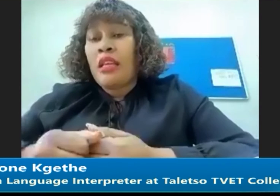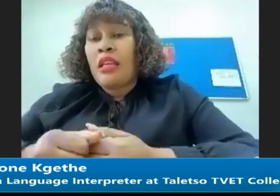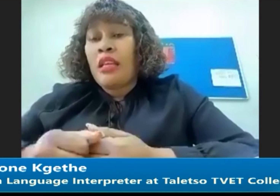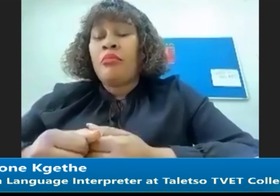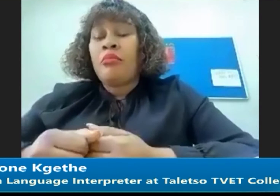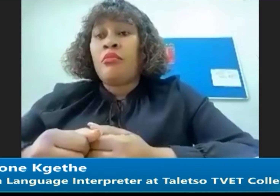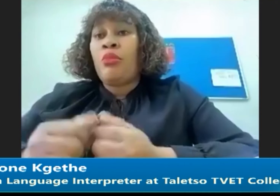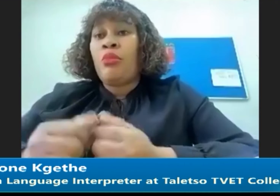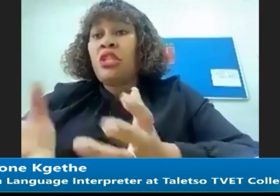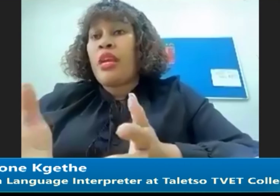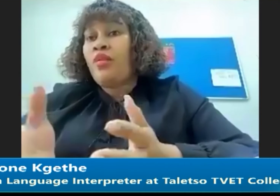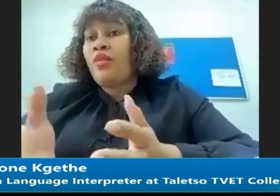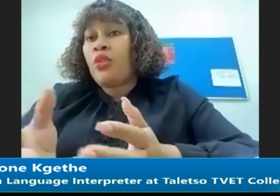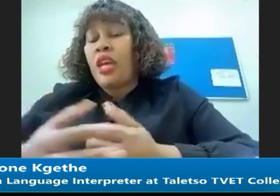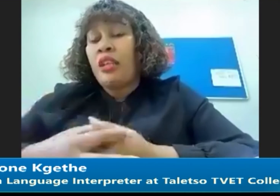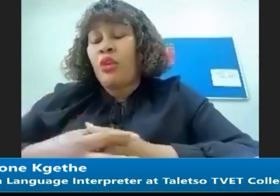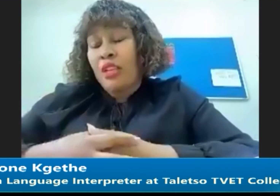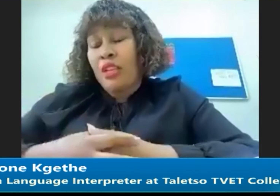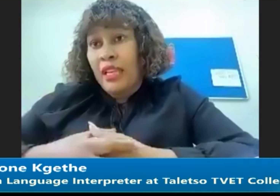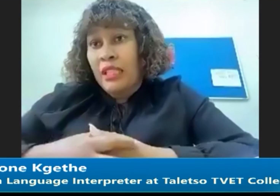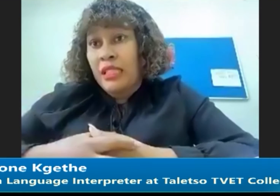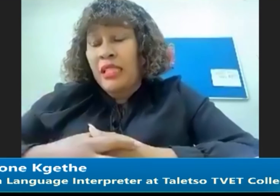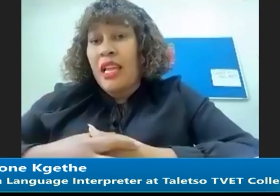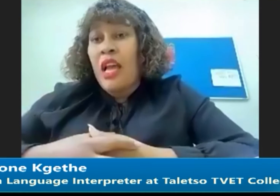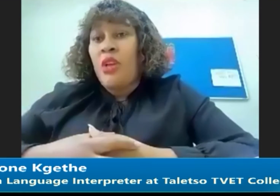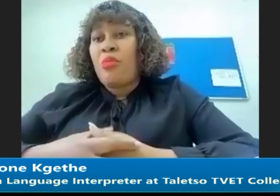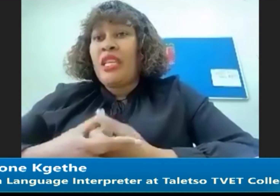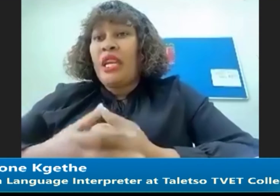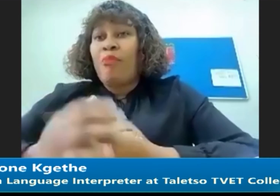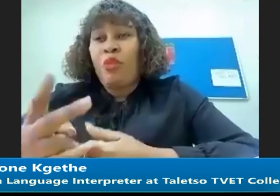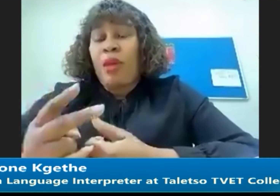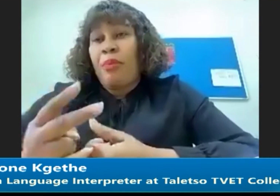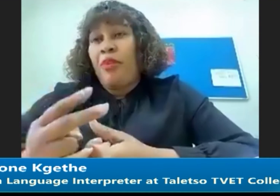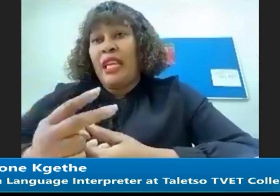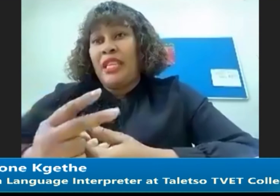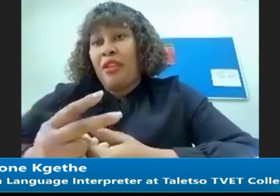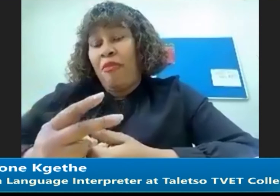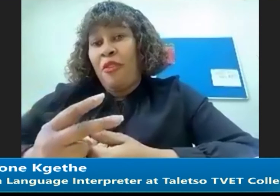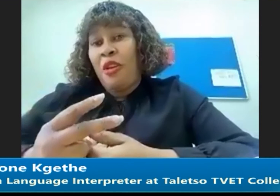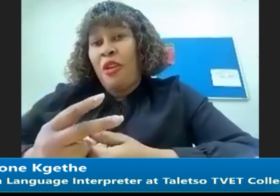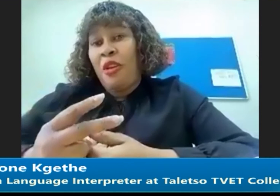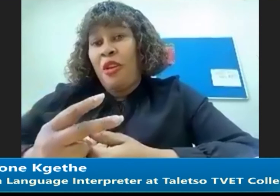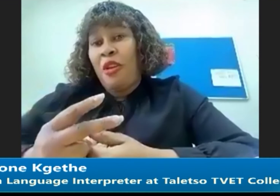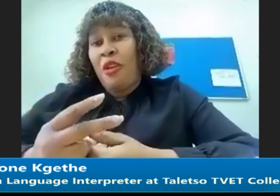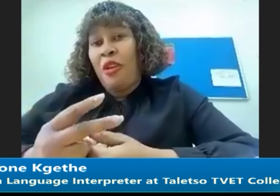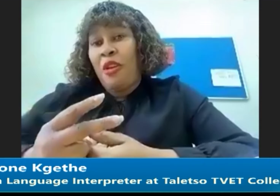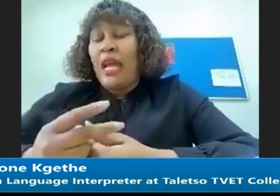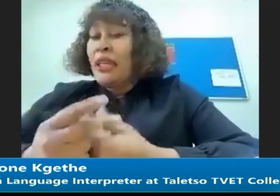Which stands for Child of Deaf Adults So meaning that both my parents are deaf So sign